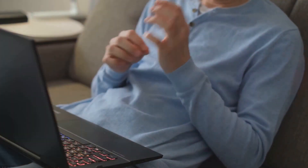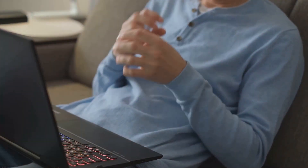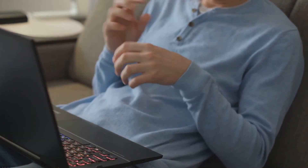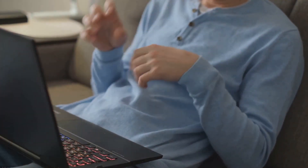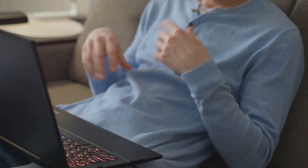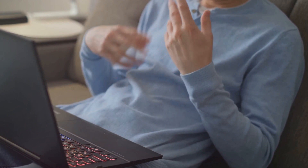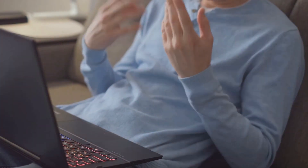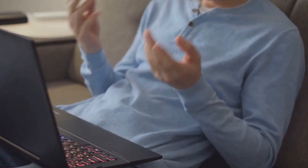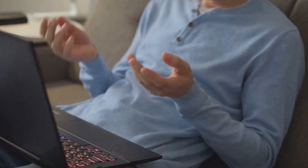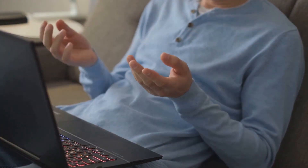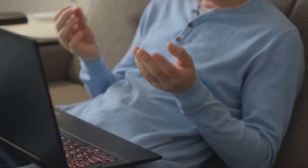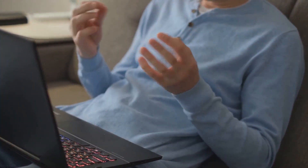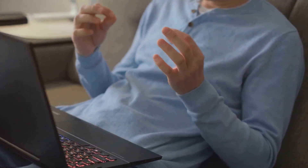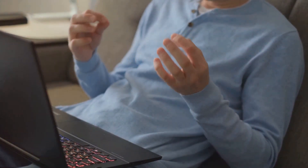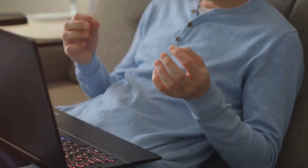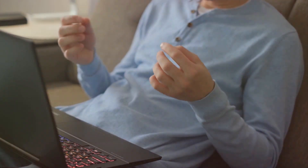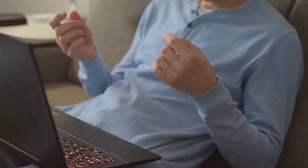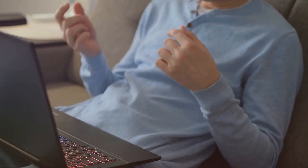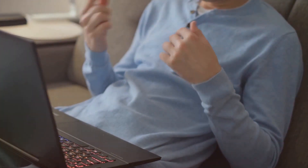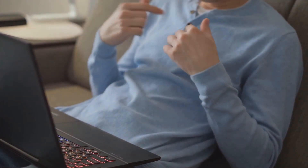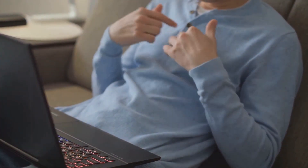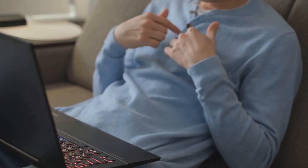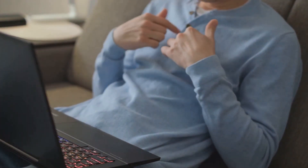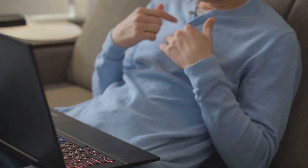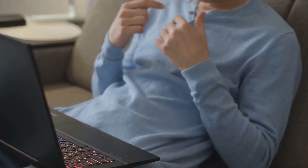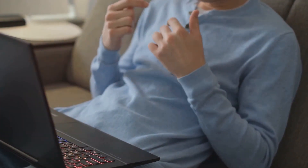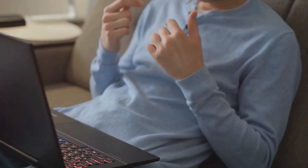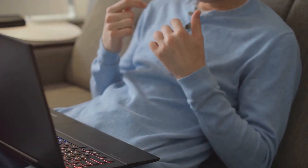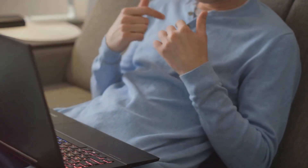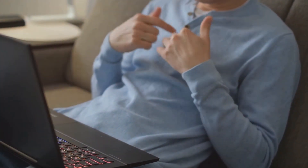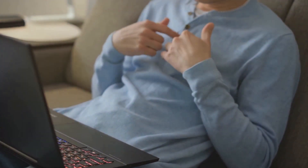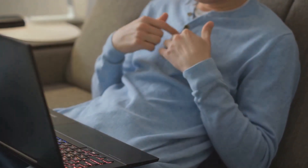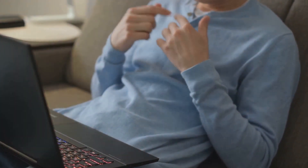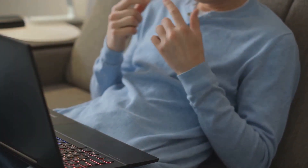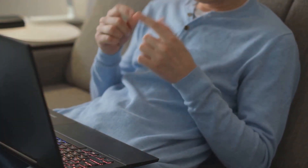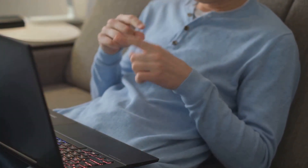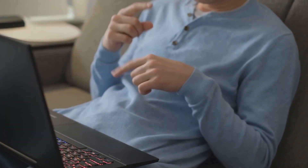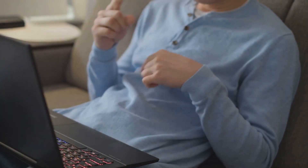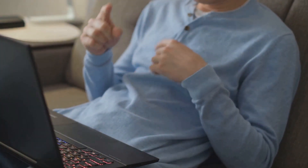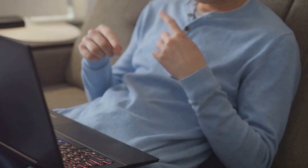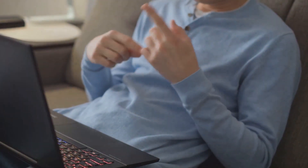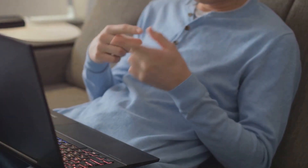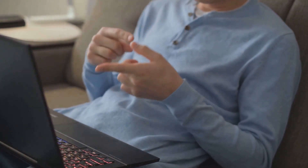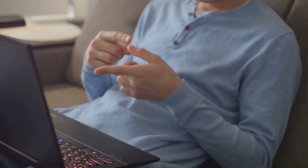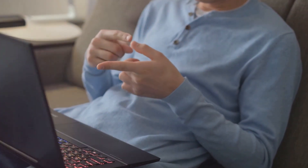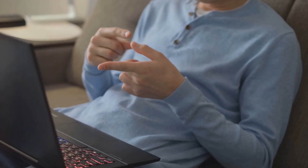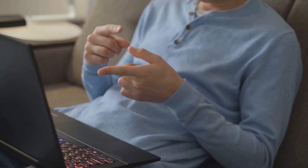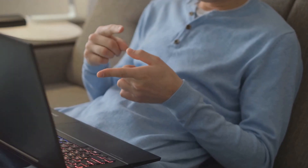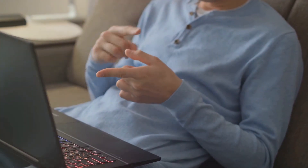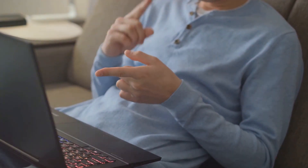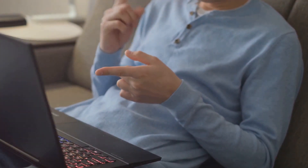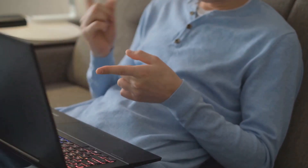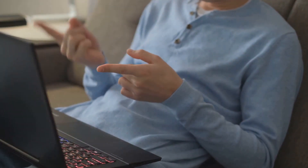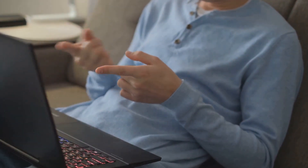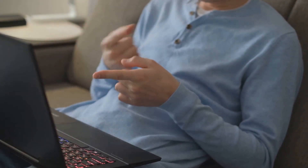That's right. While other languages are interpreted consecutively, sign language interpretation happens in real time.